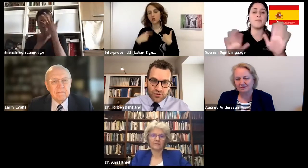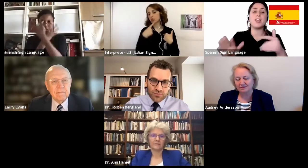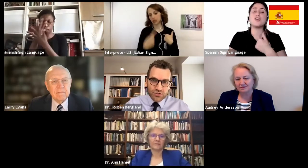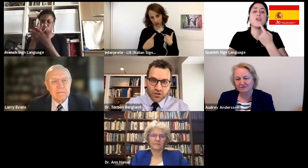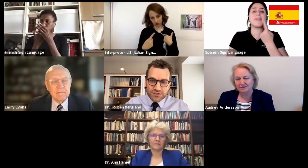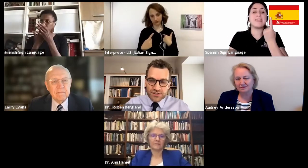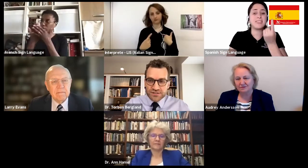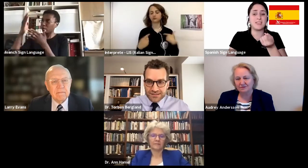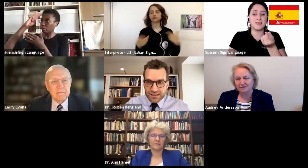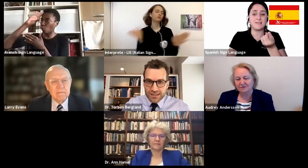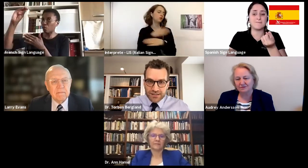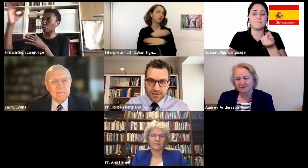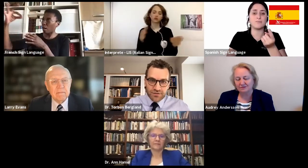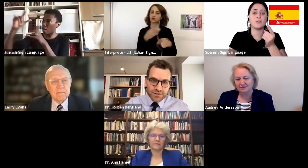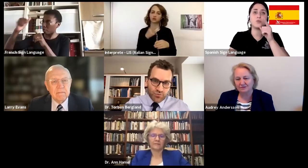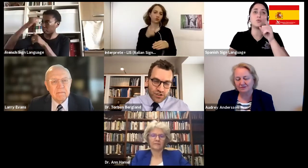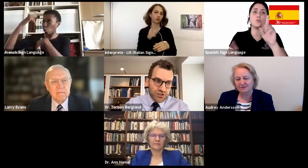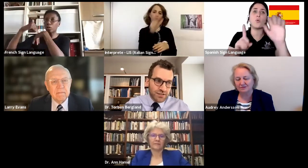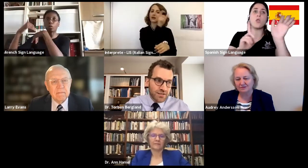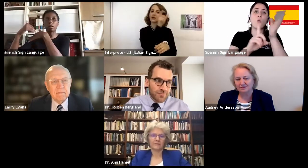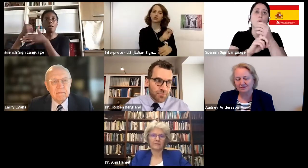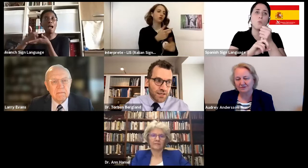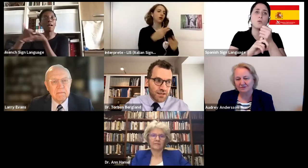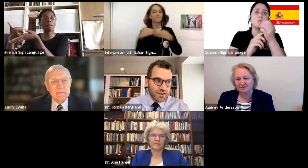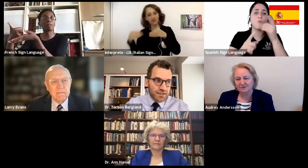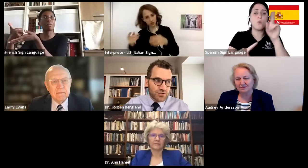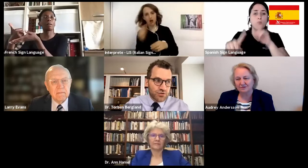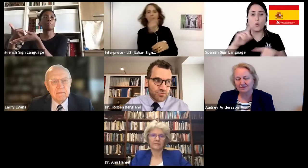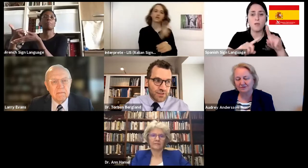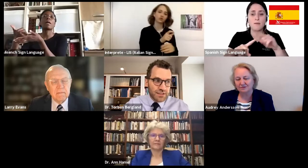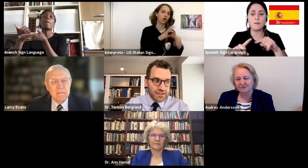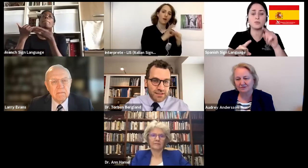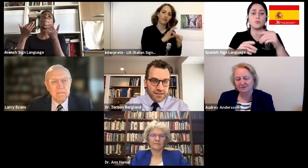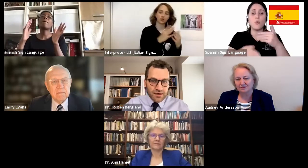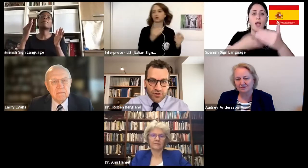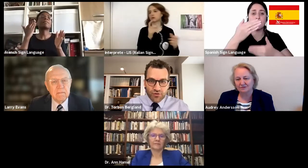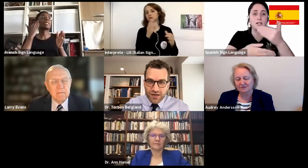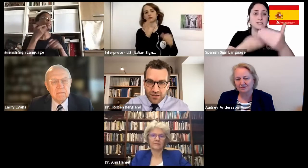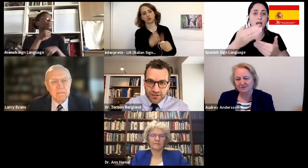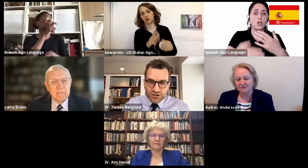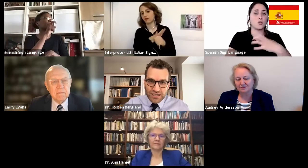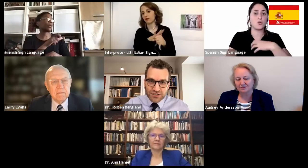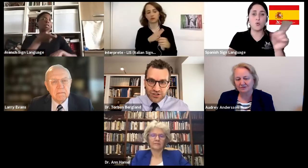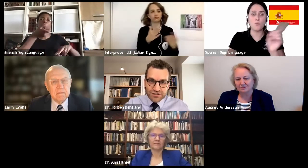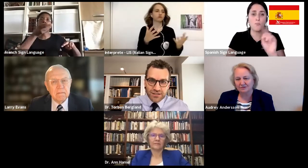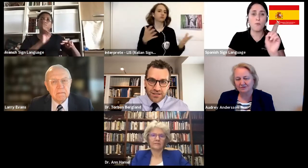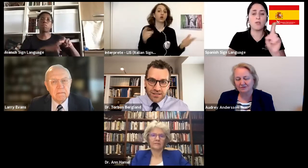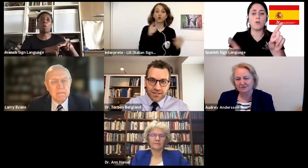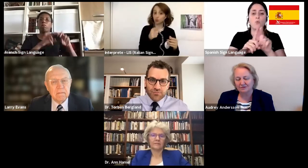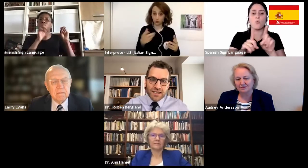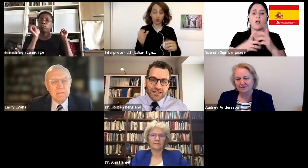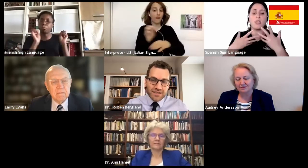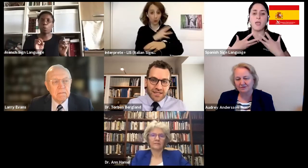with after a major loss, if it's anxiety, if it's depression, it could be other health challenges,